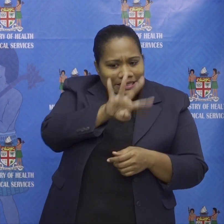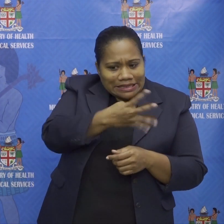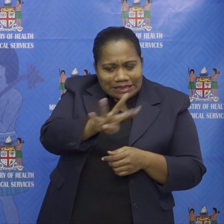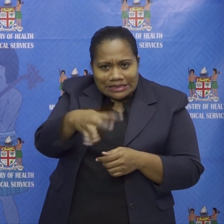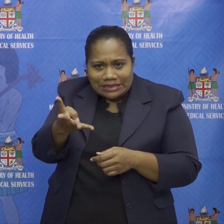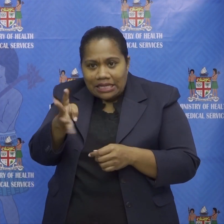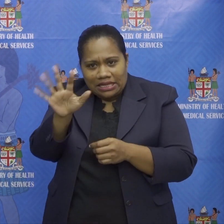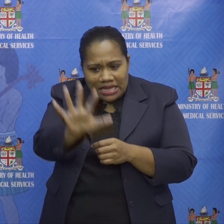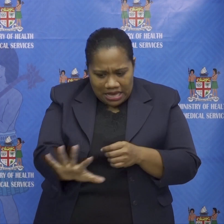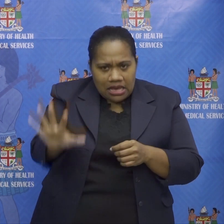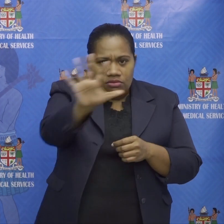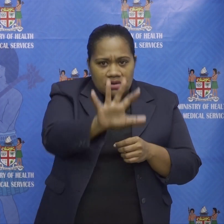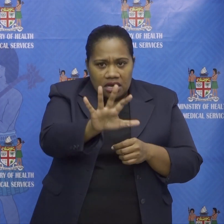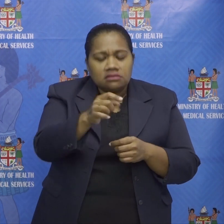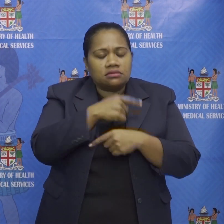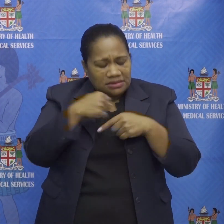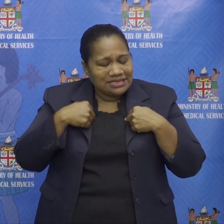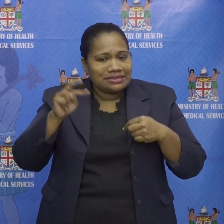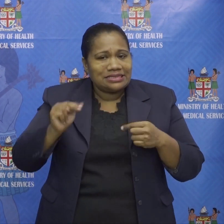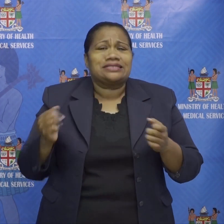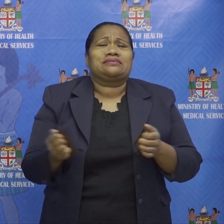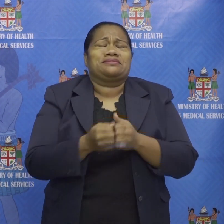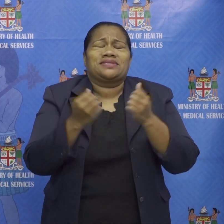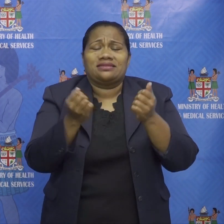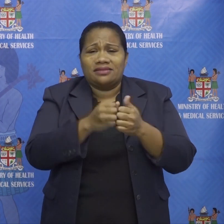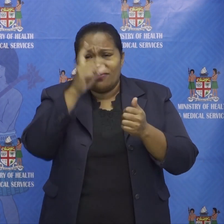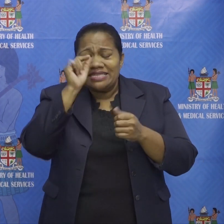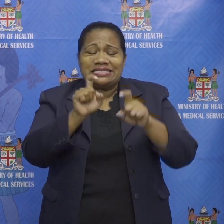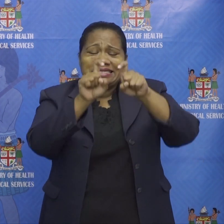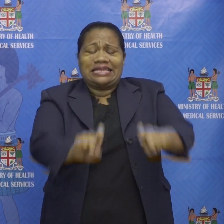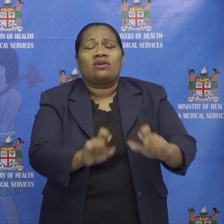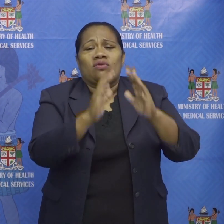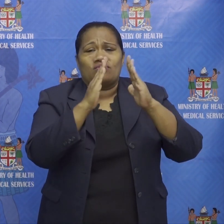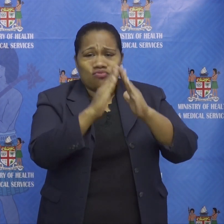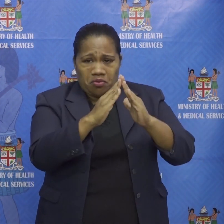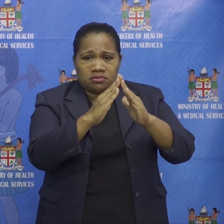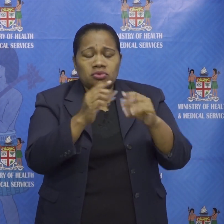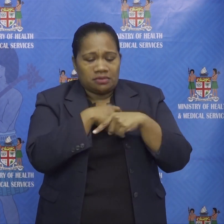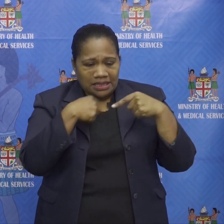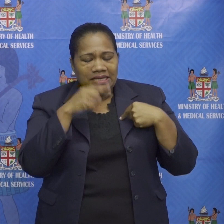and we need as many fijians at home as possible to do that job well